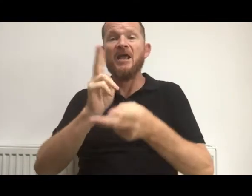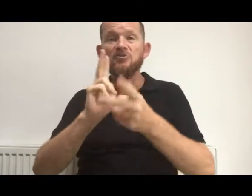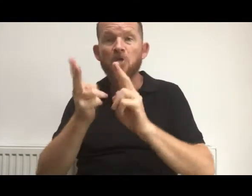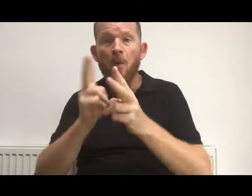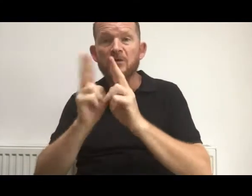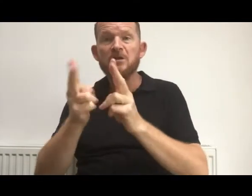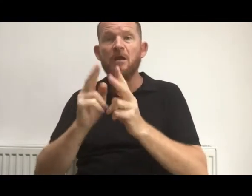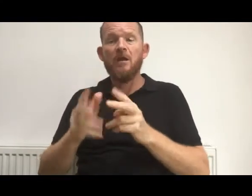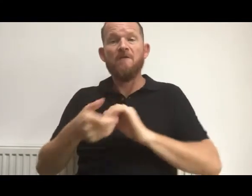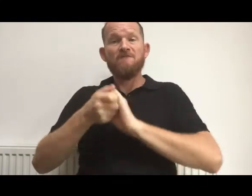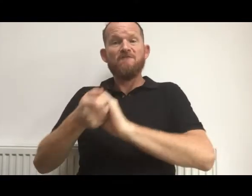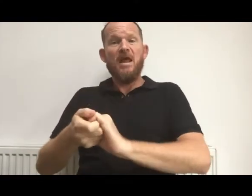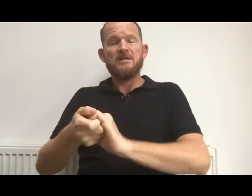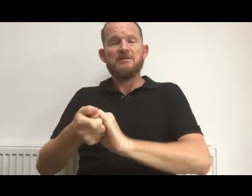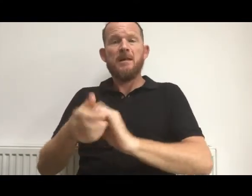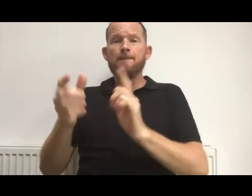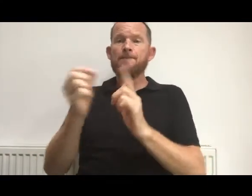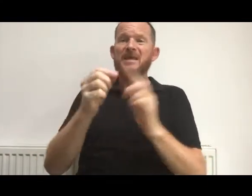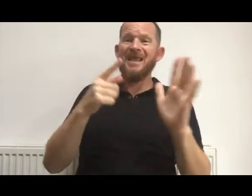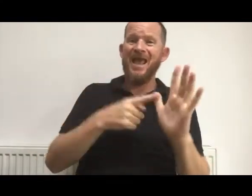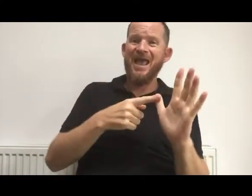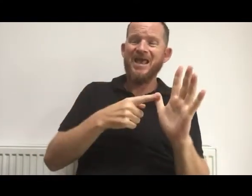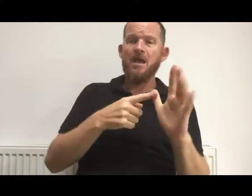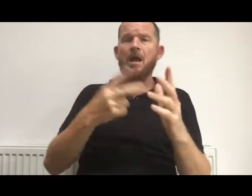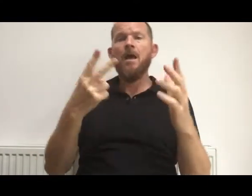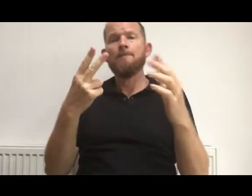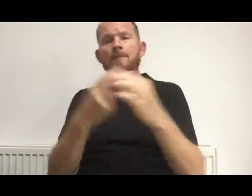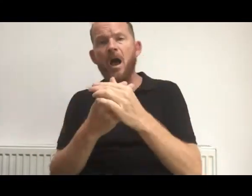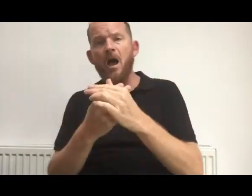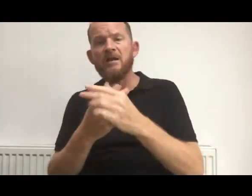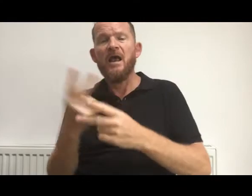PA, partner, carer or other volunteer.